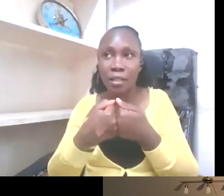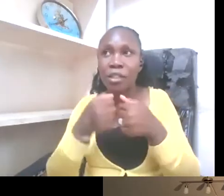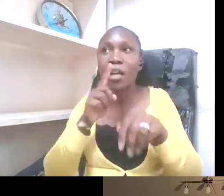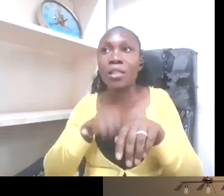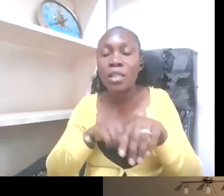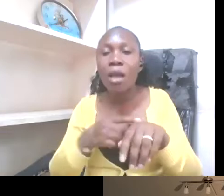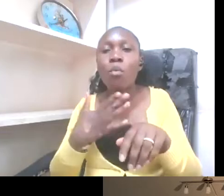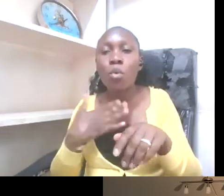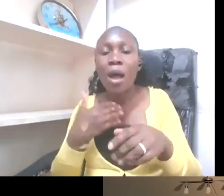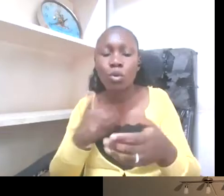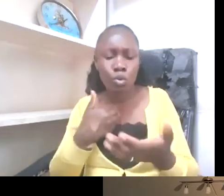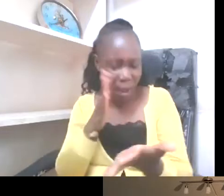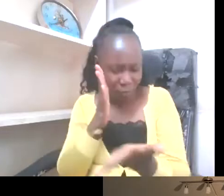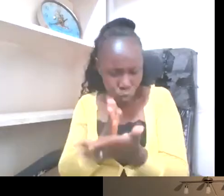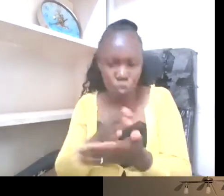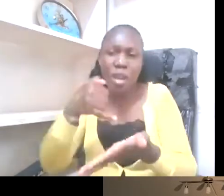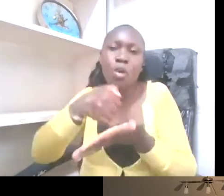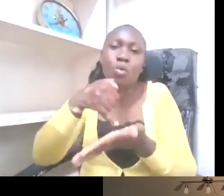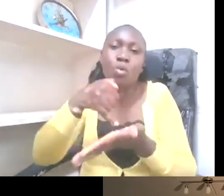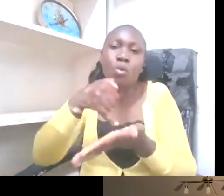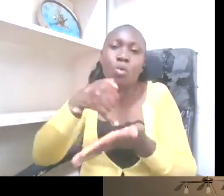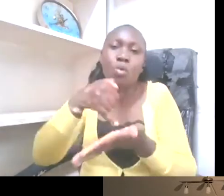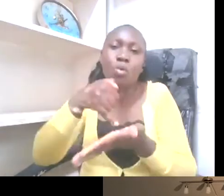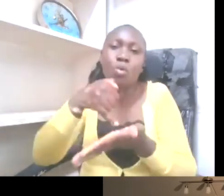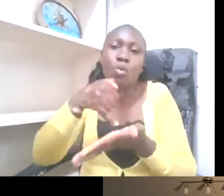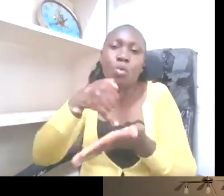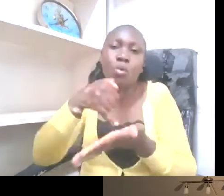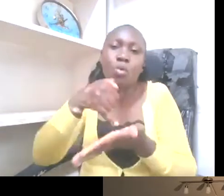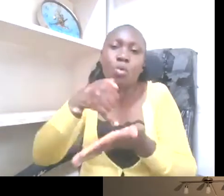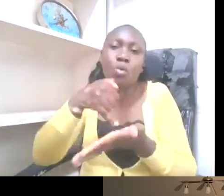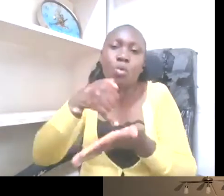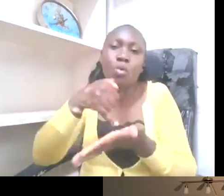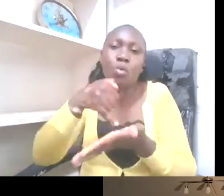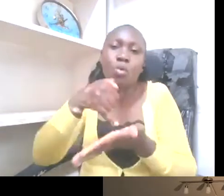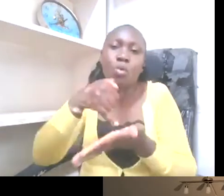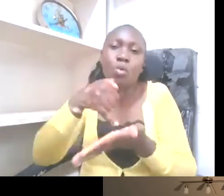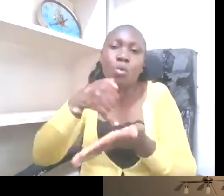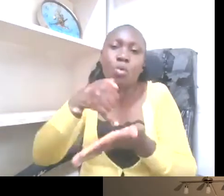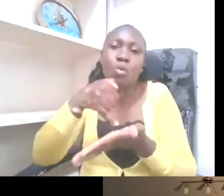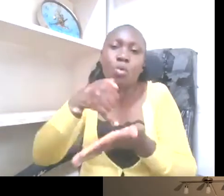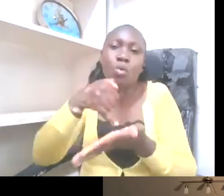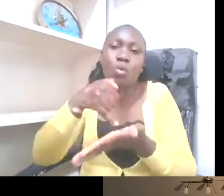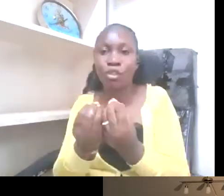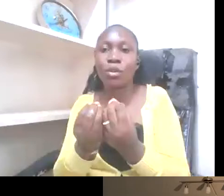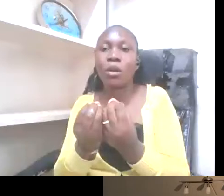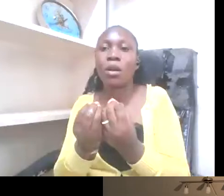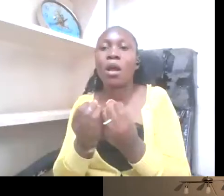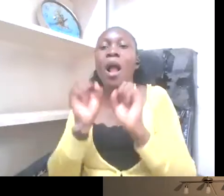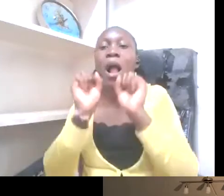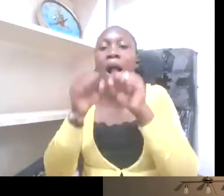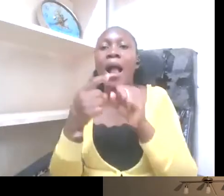organizations, individuals, entities will say, will give lip service to inclusion, disability inclusion.